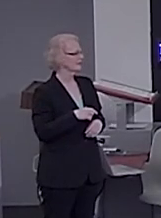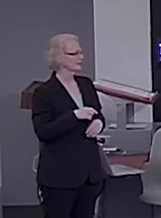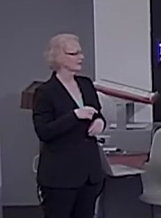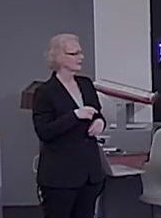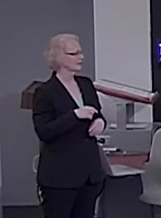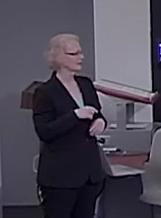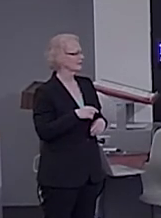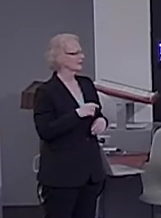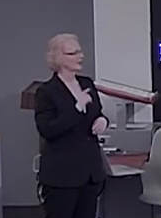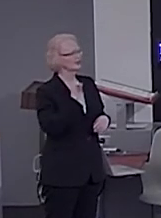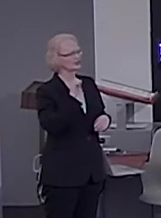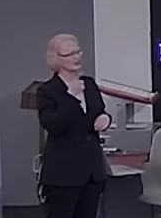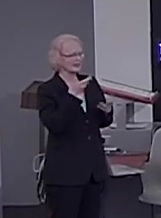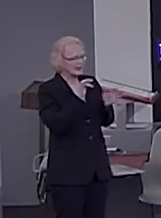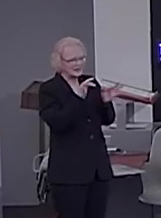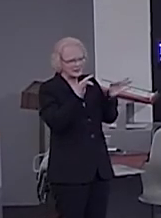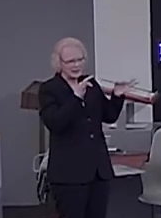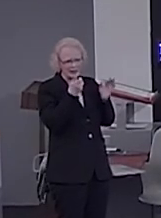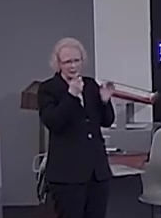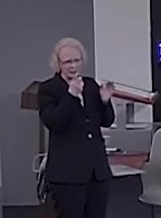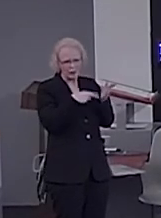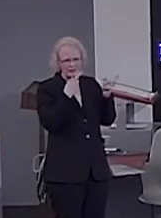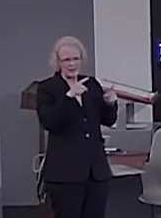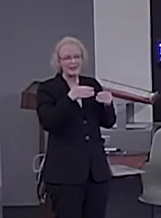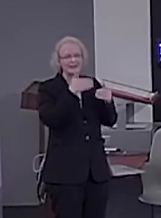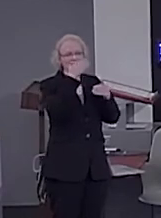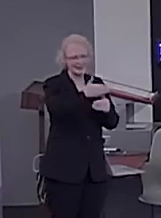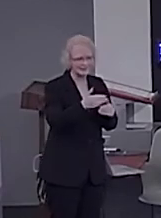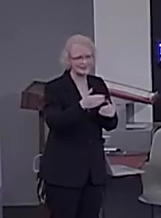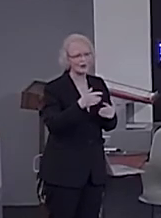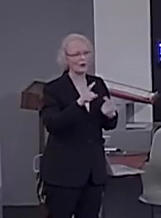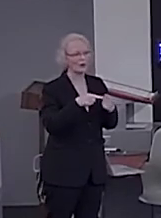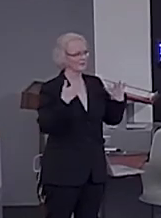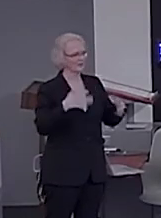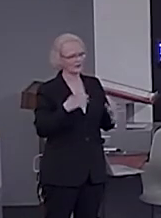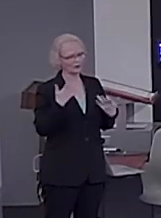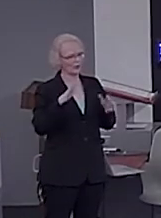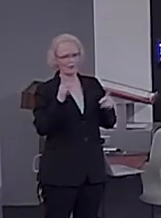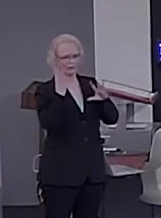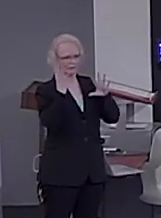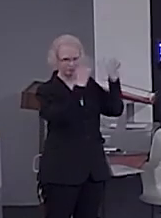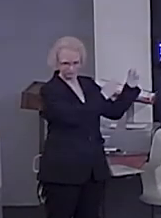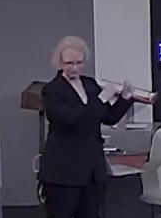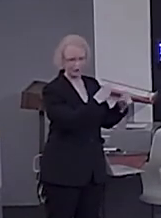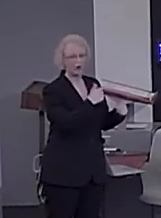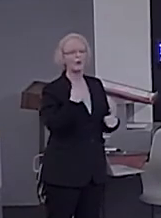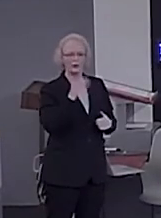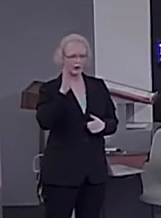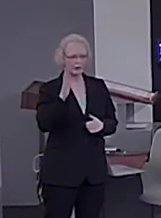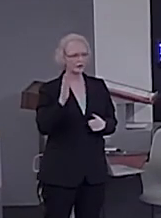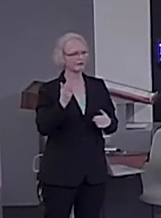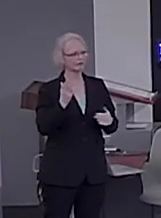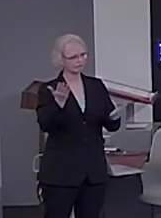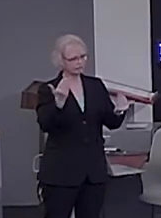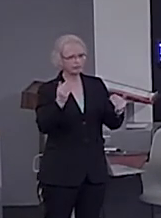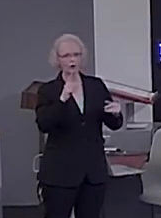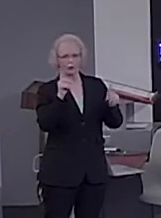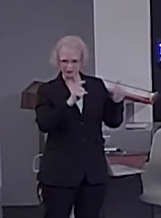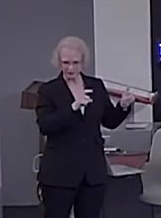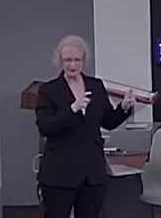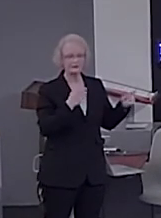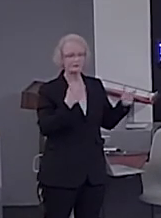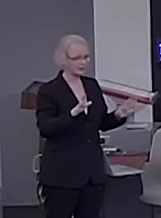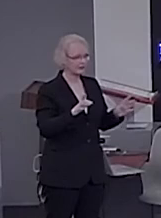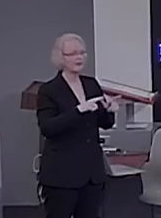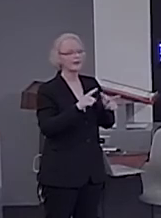preview of what's happening next before, so that people just don't disappear. So, we're going to take a few questions. have time. Afterwards, I need everyone to